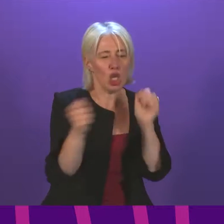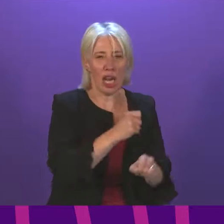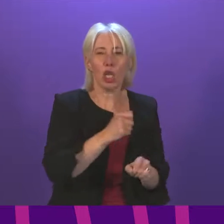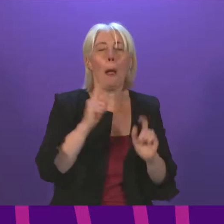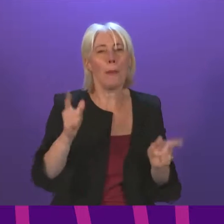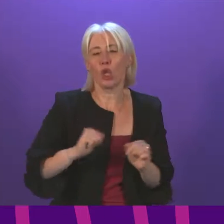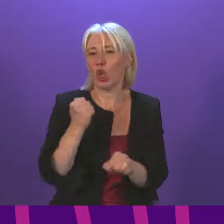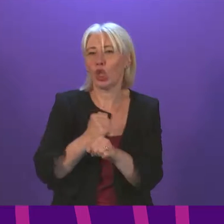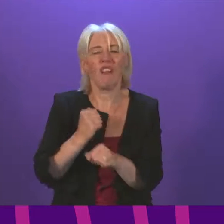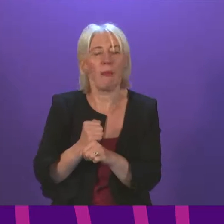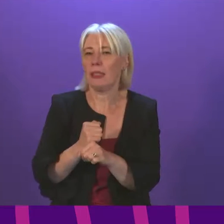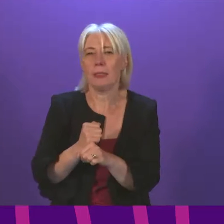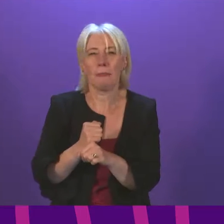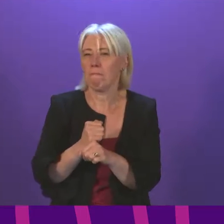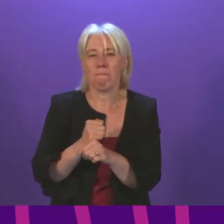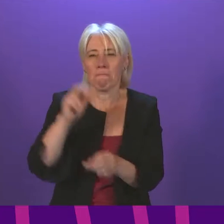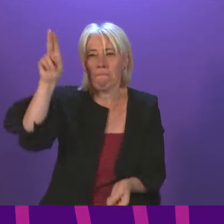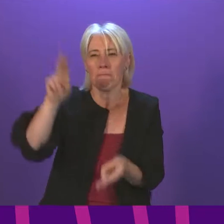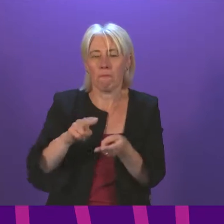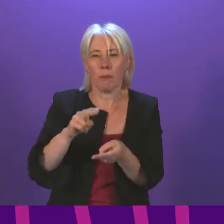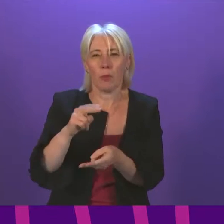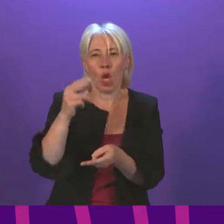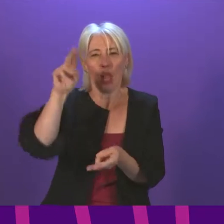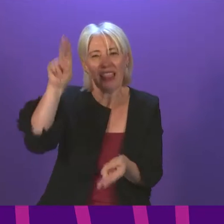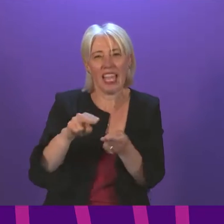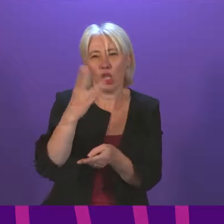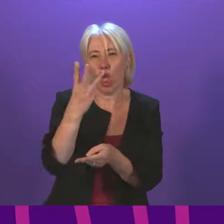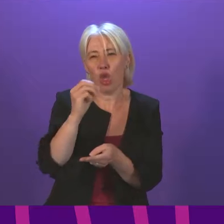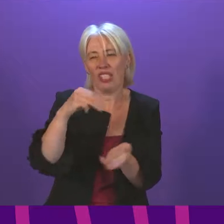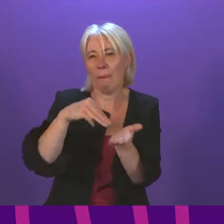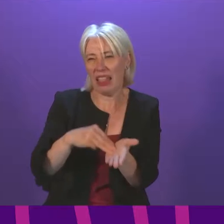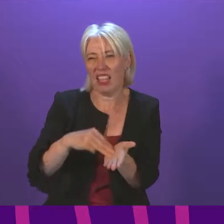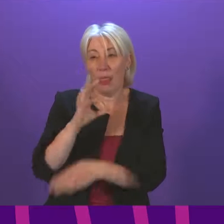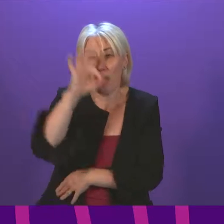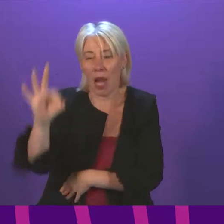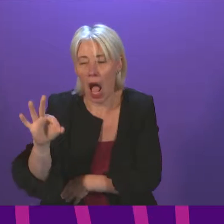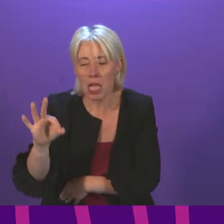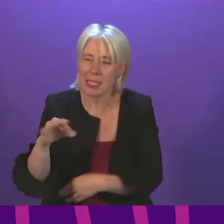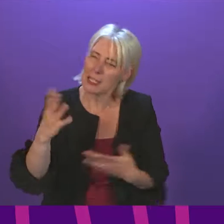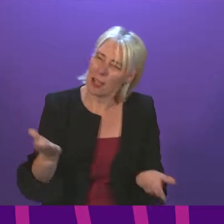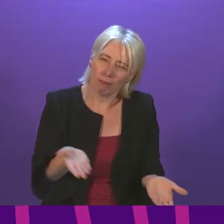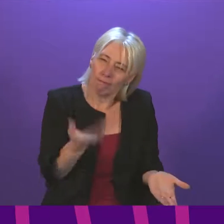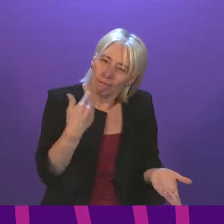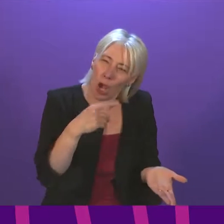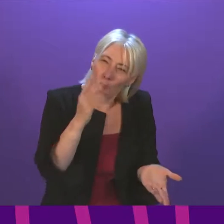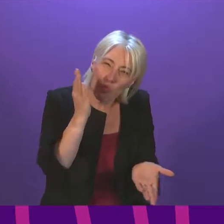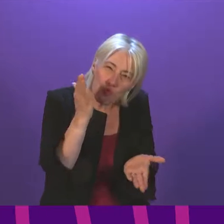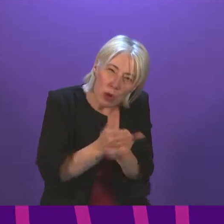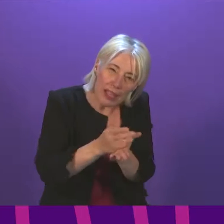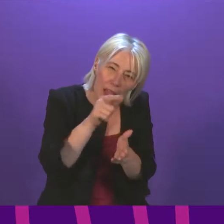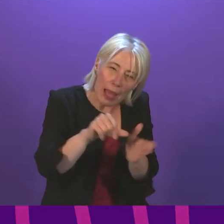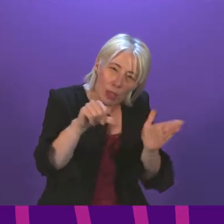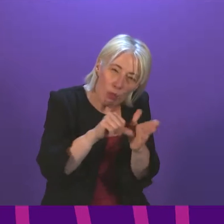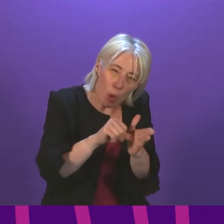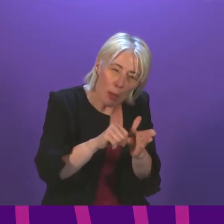the Scottish Government provided them with at least £30 million less than that. Cabinet Secretary, isn't that the real cause